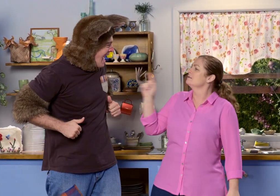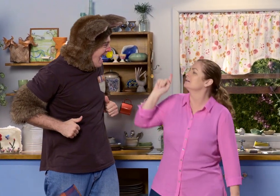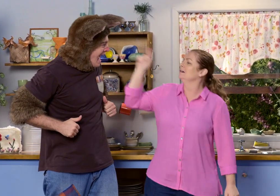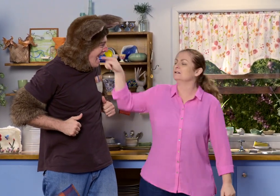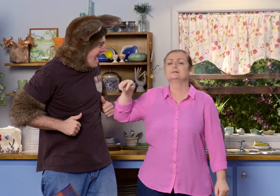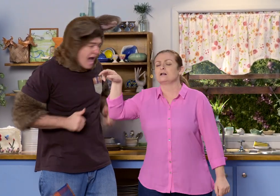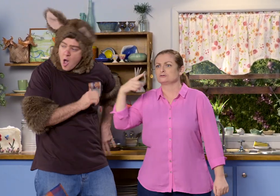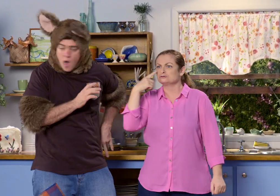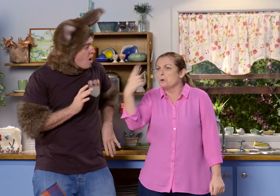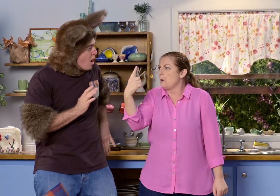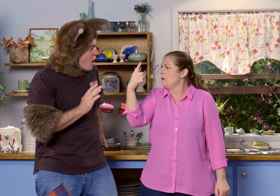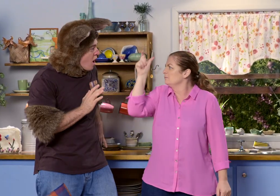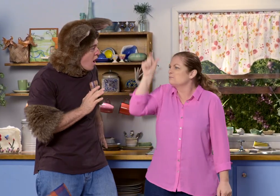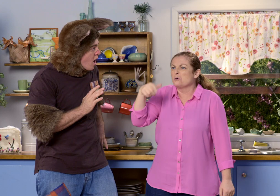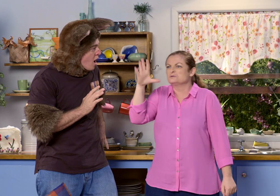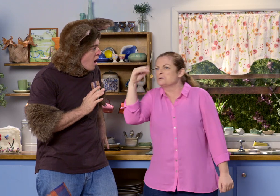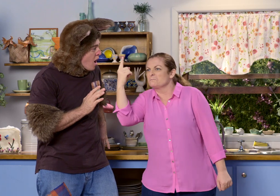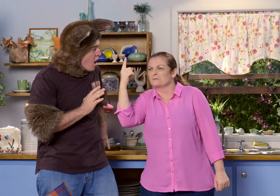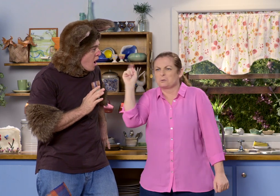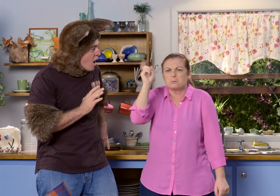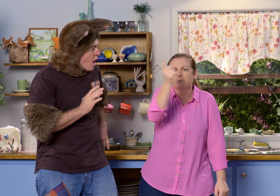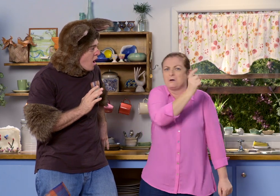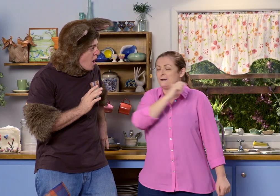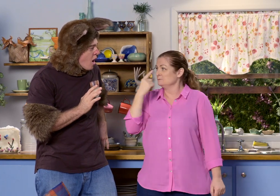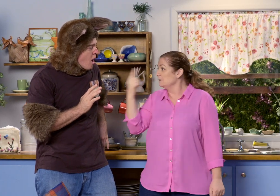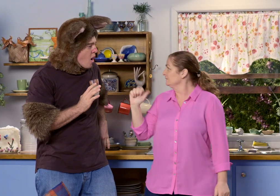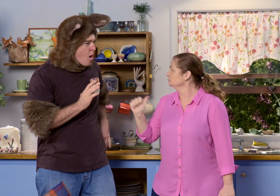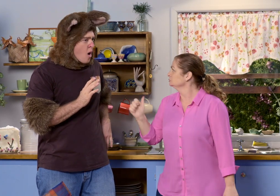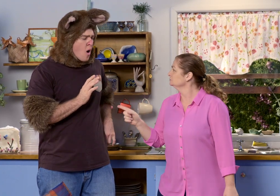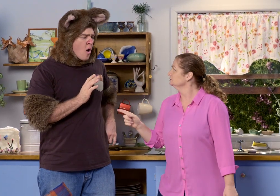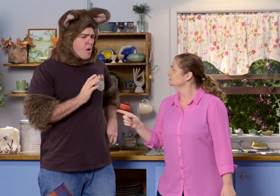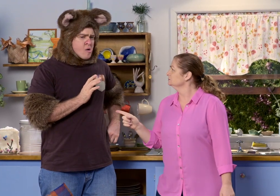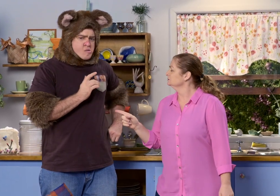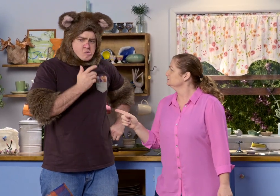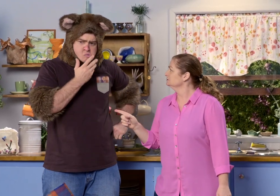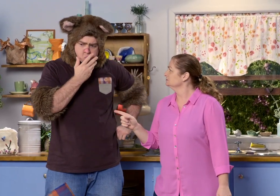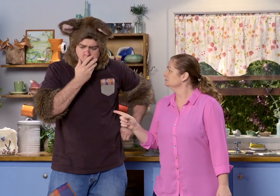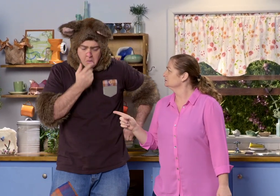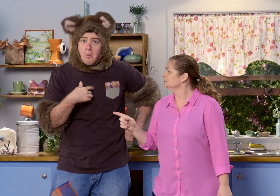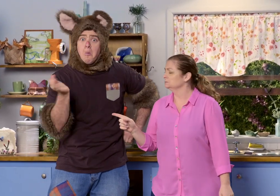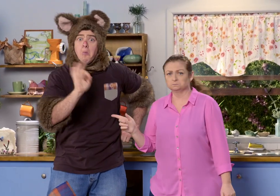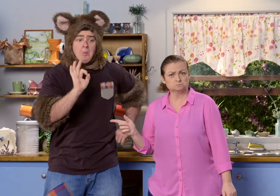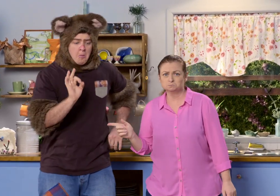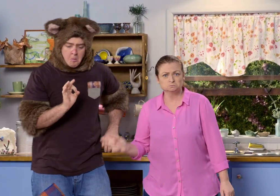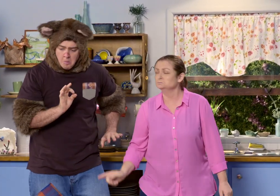when you were outside, you didn't see anybody in the garden, did you? Hmm. No, I didn't.